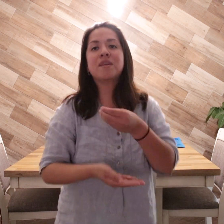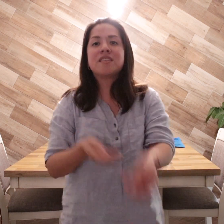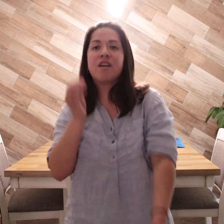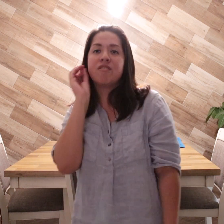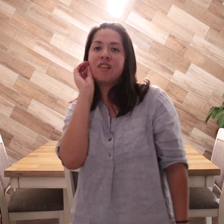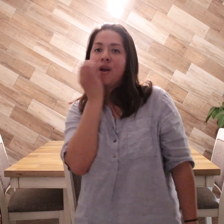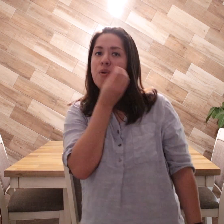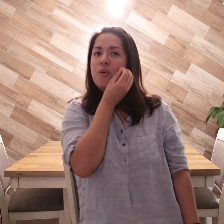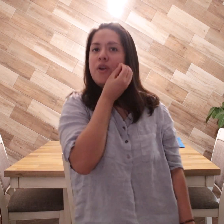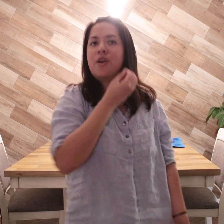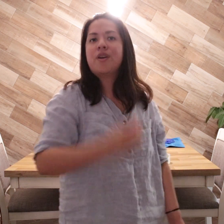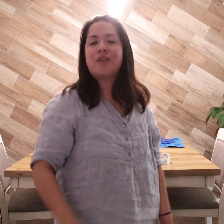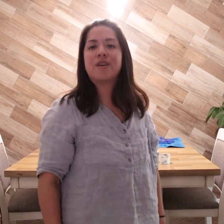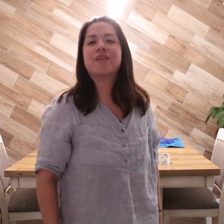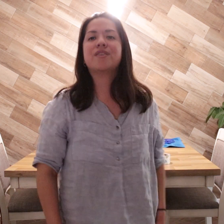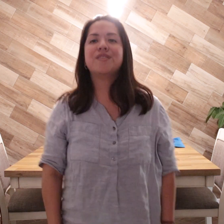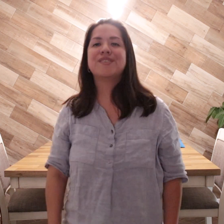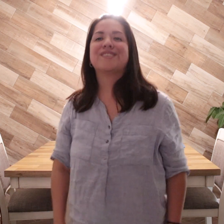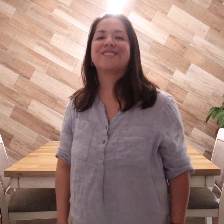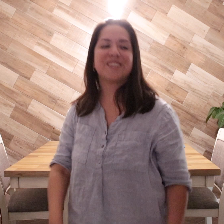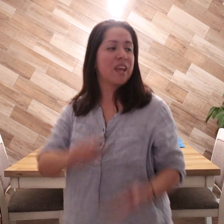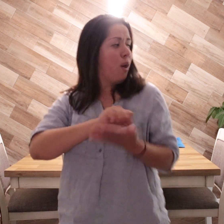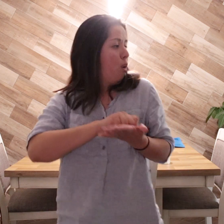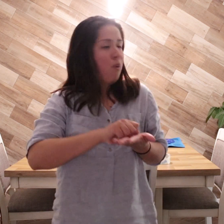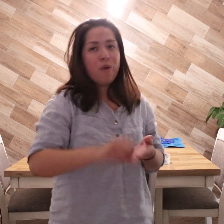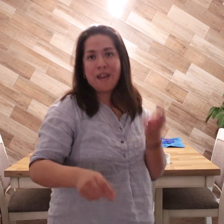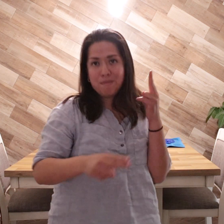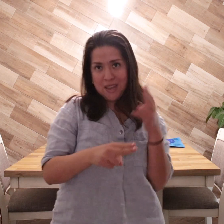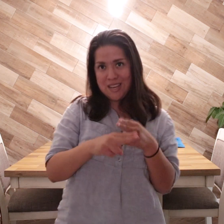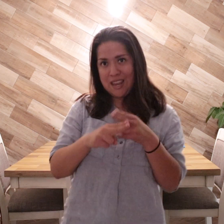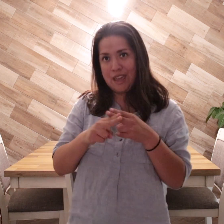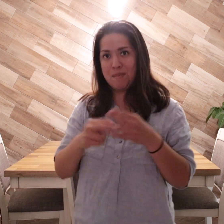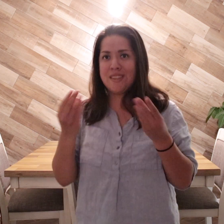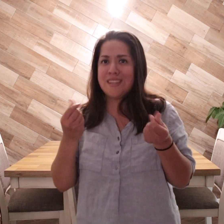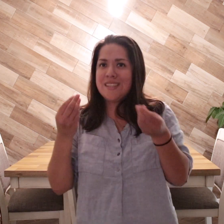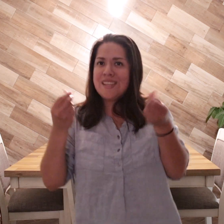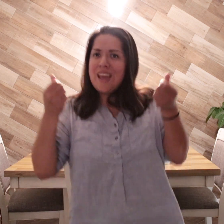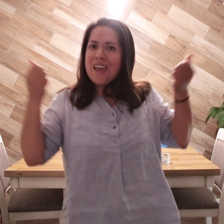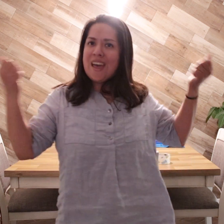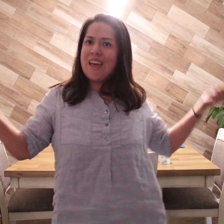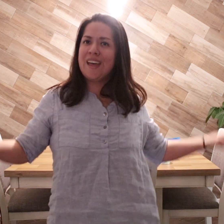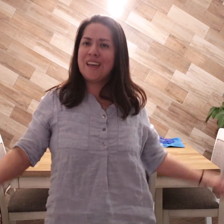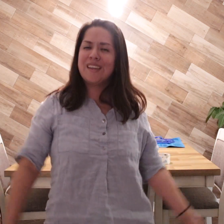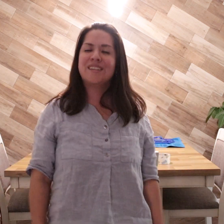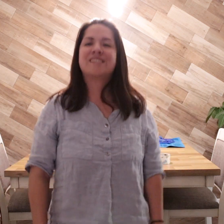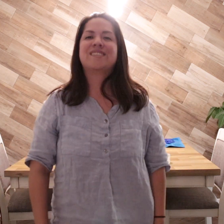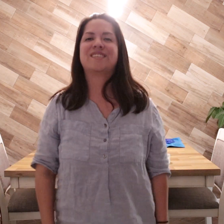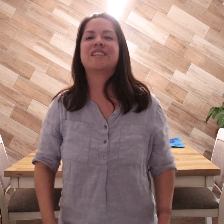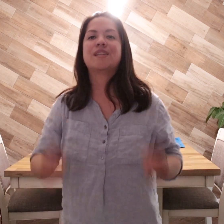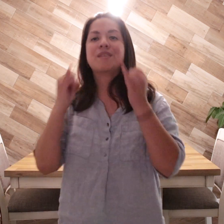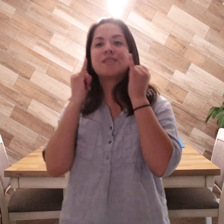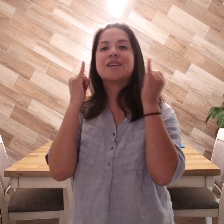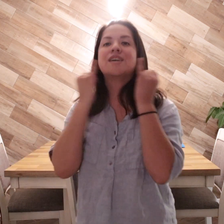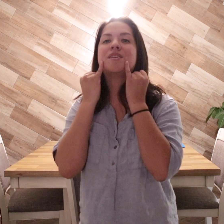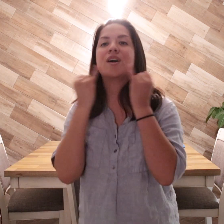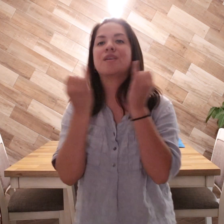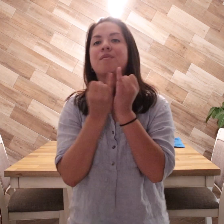myself flowers, write my name in the sand Talk to